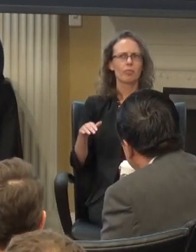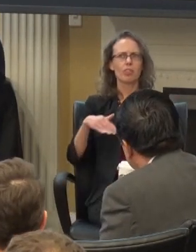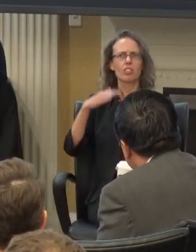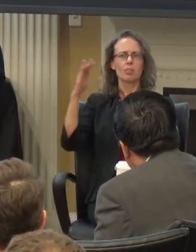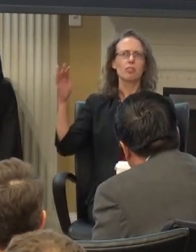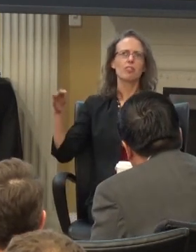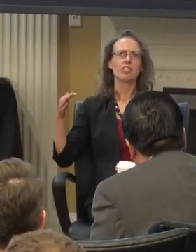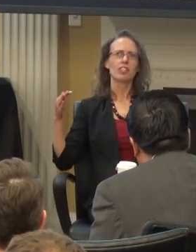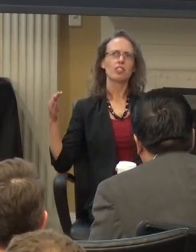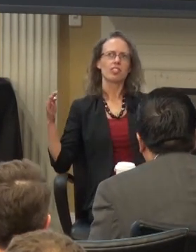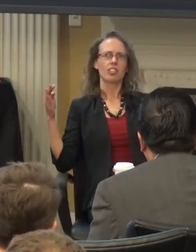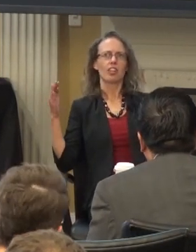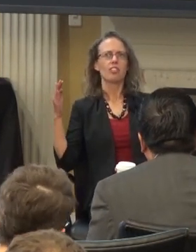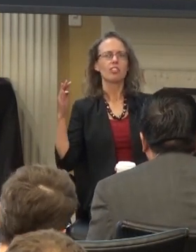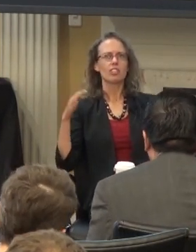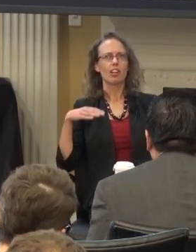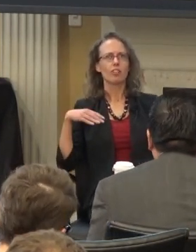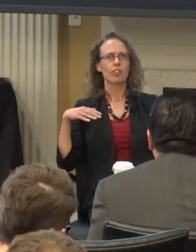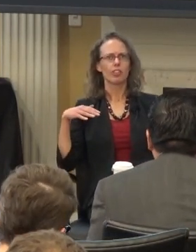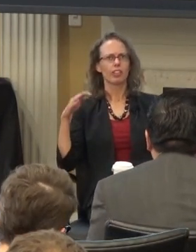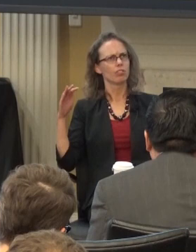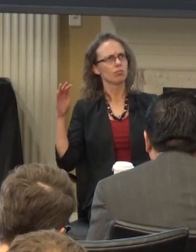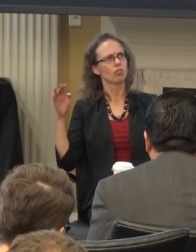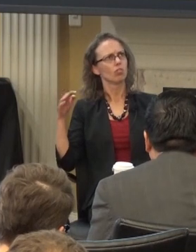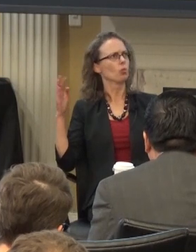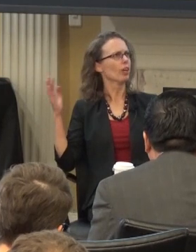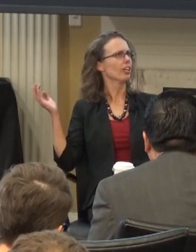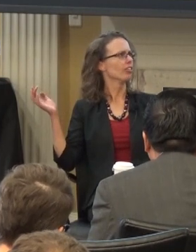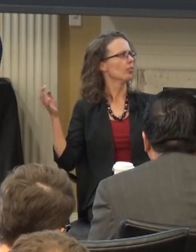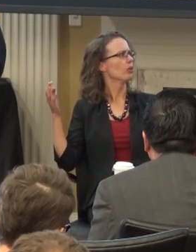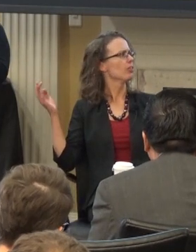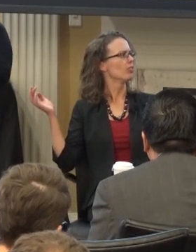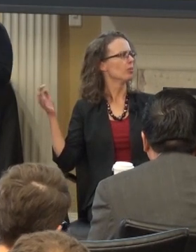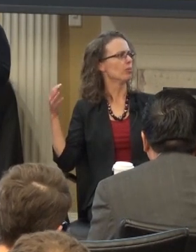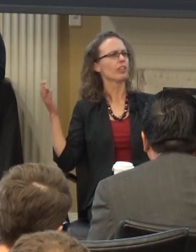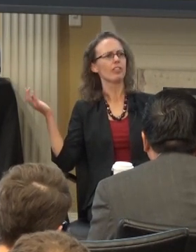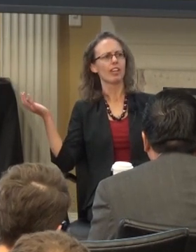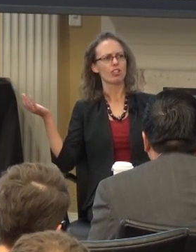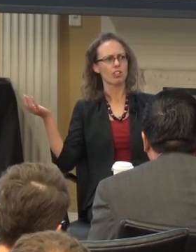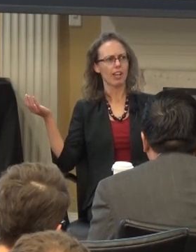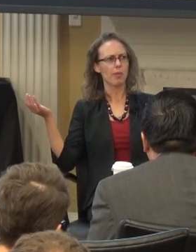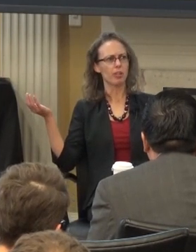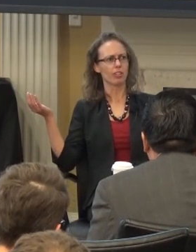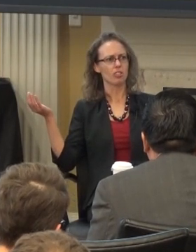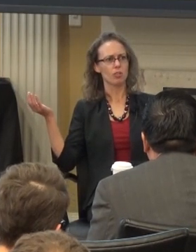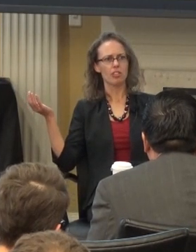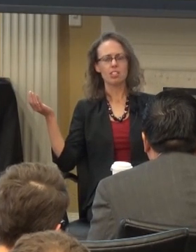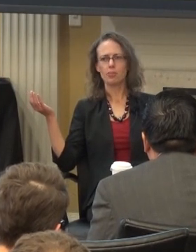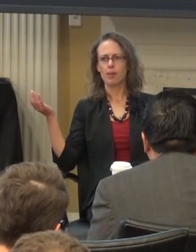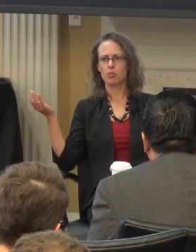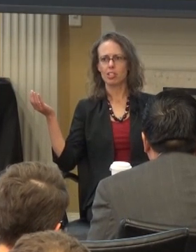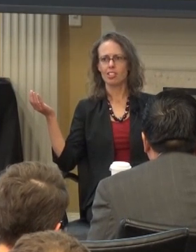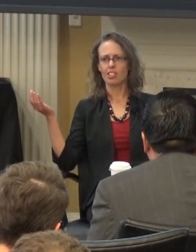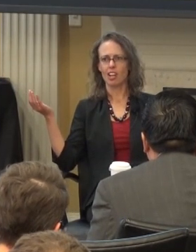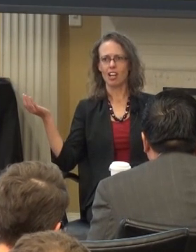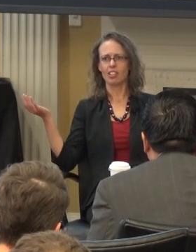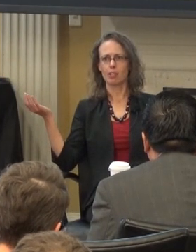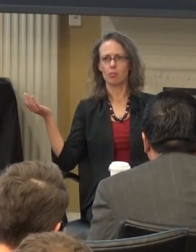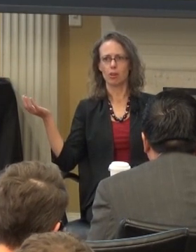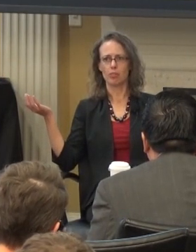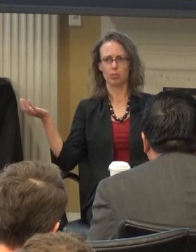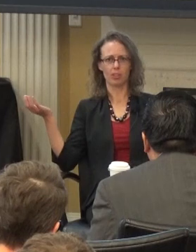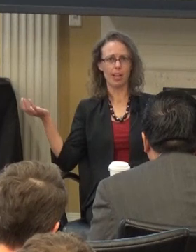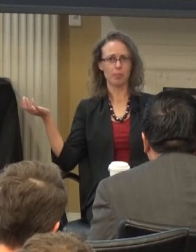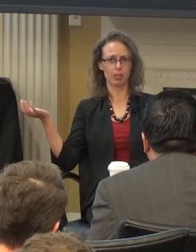some of the things i've said today i think sound very like grand and wonderful where are they actually happening so i think sometimes we need to